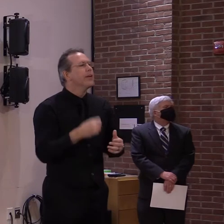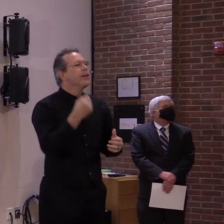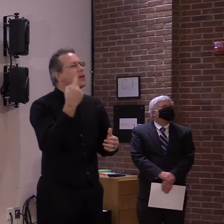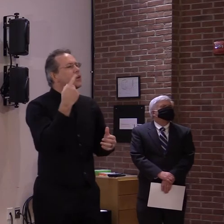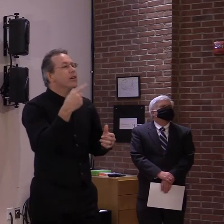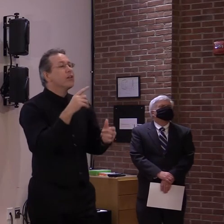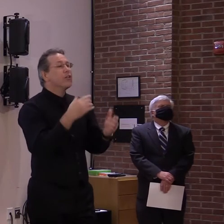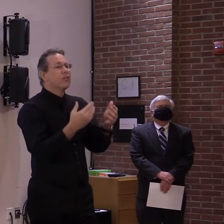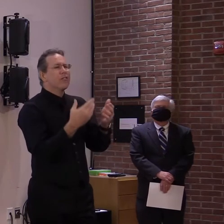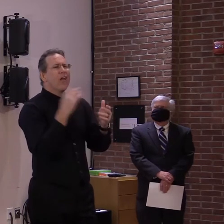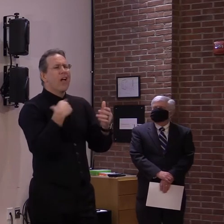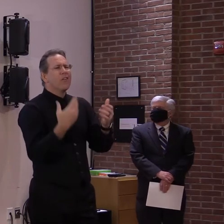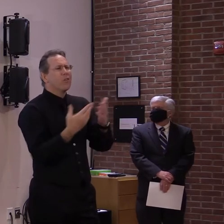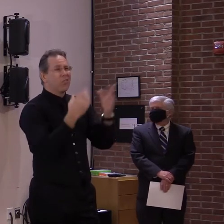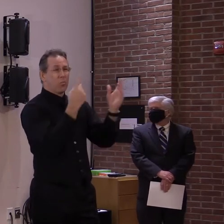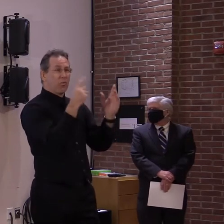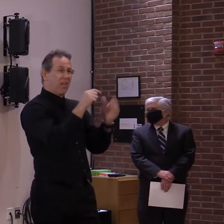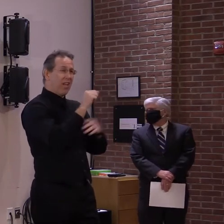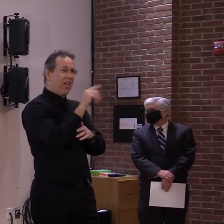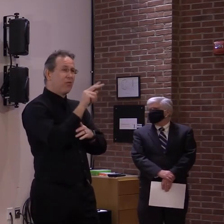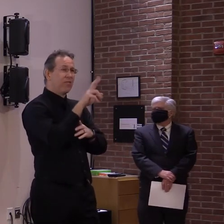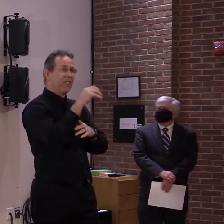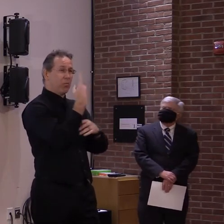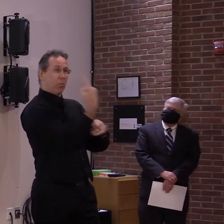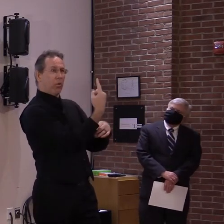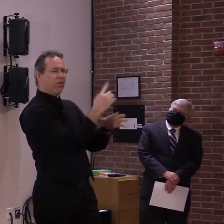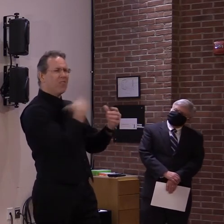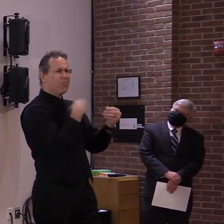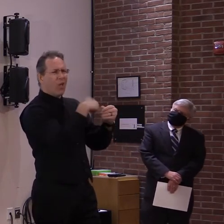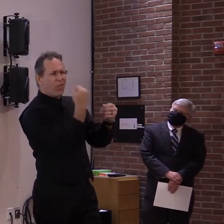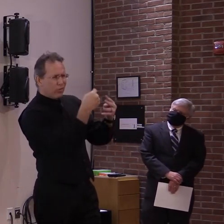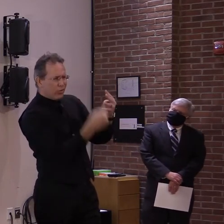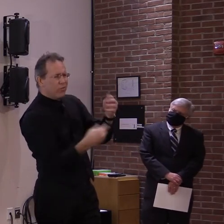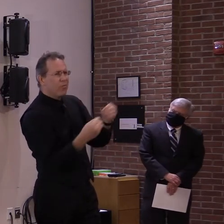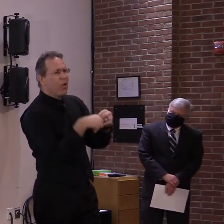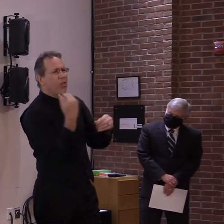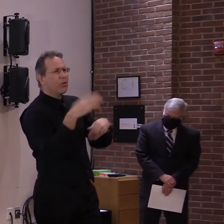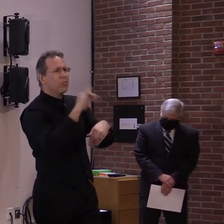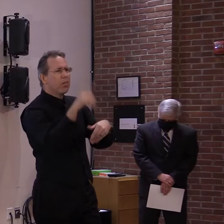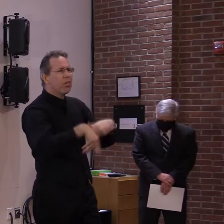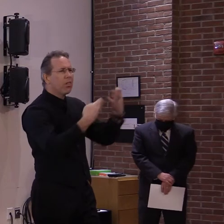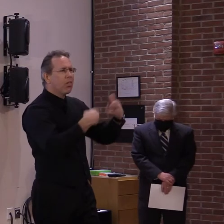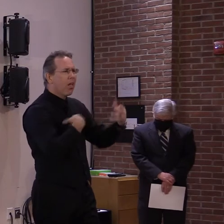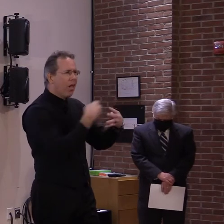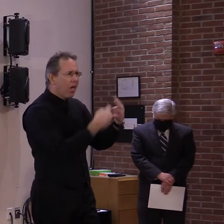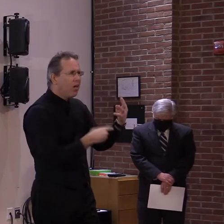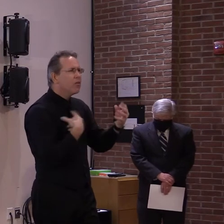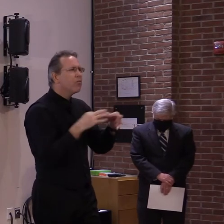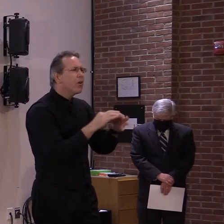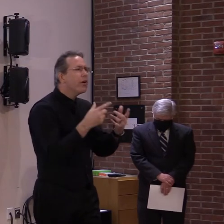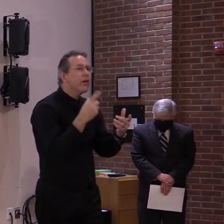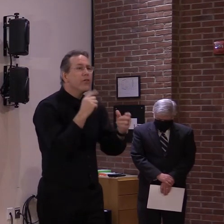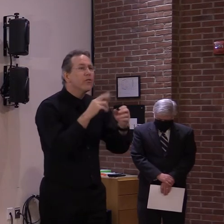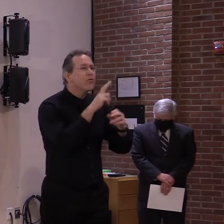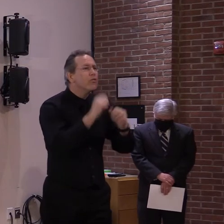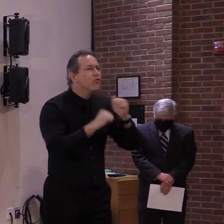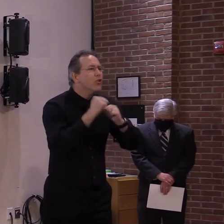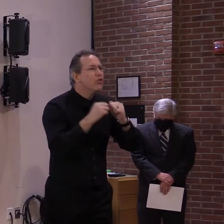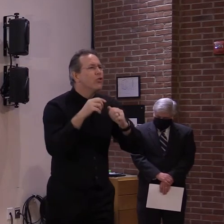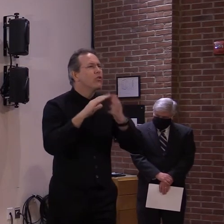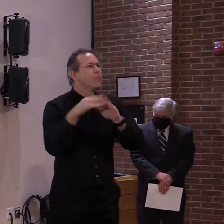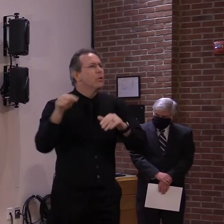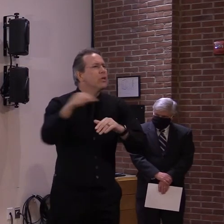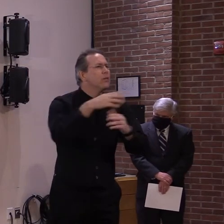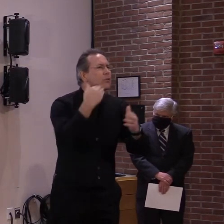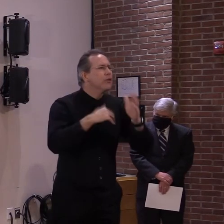those lines. But this is a restructuring of government. Uh, so this is in, in the realm of, of, uh, our ability to do so. But we